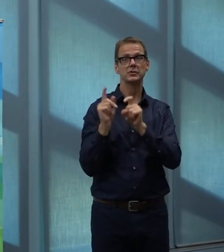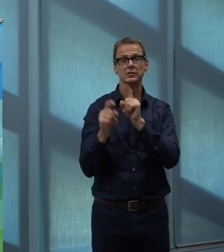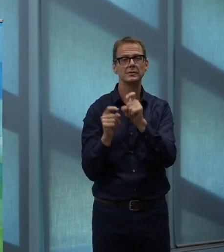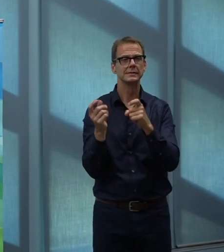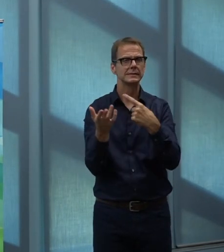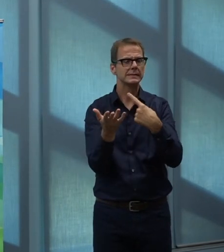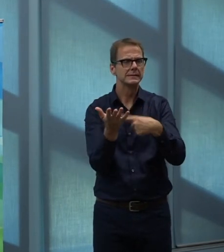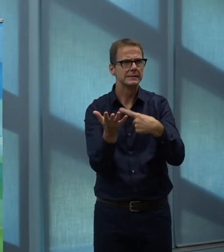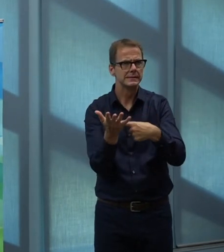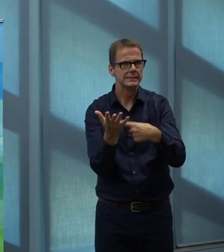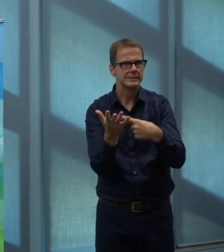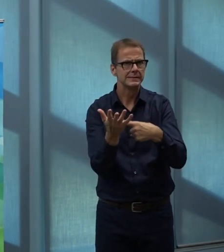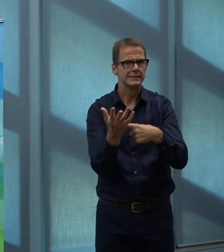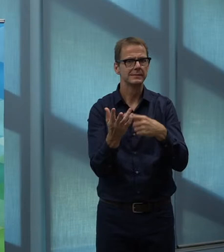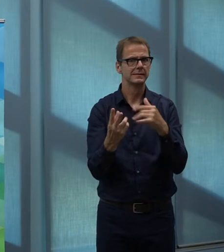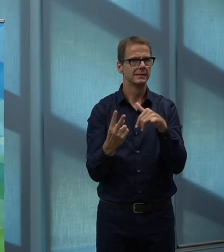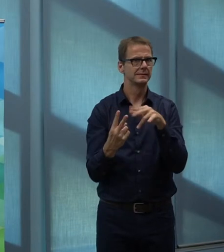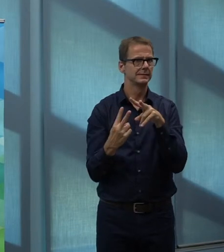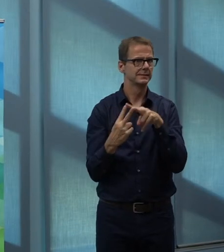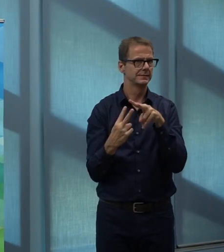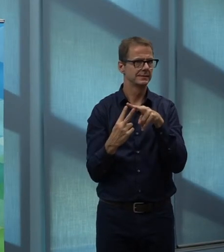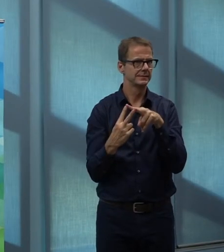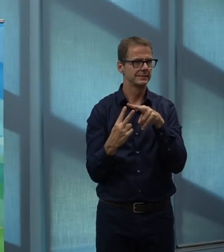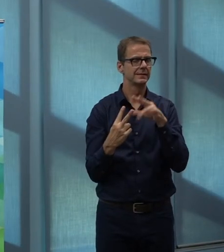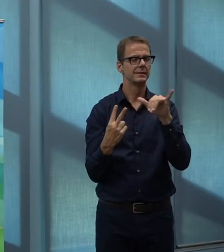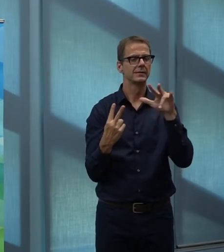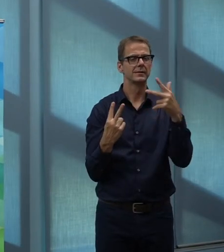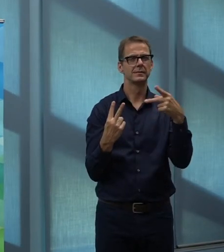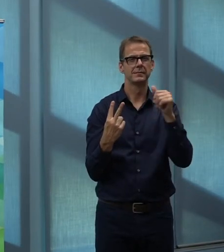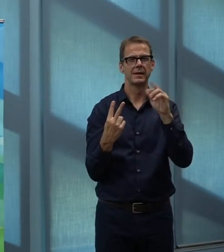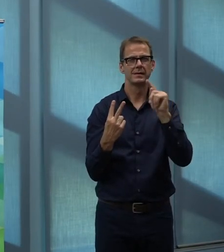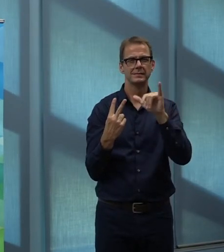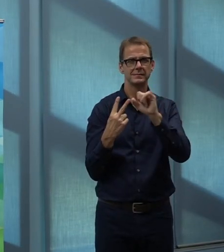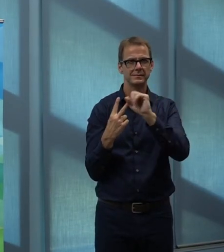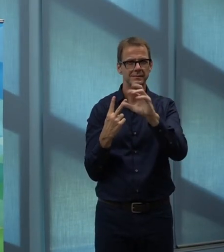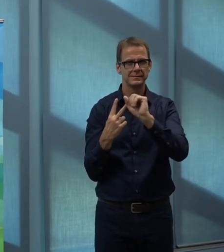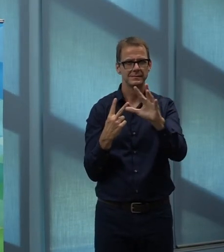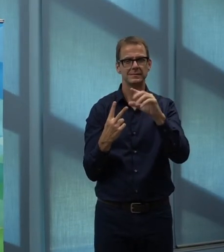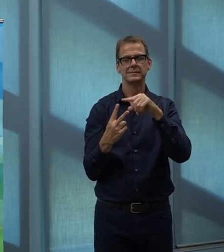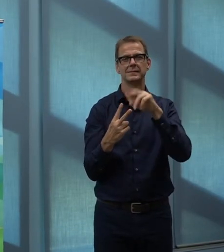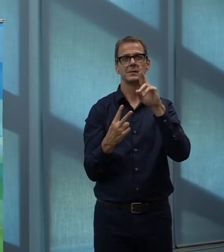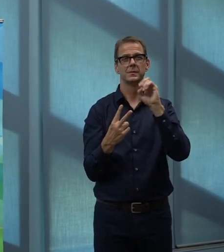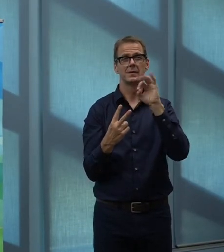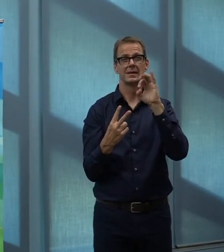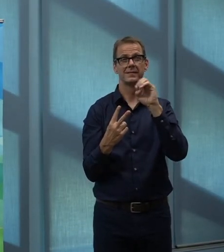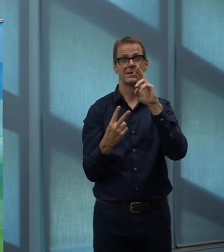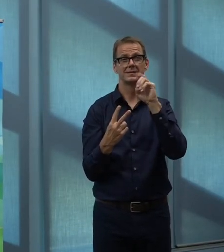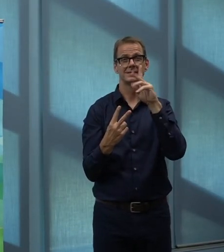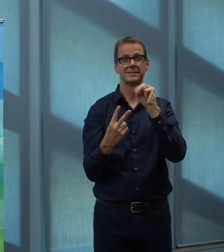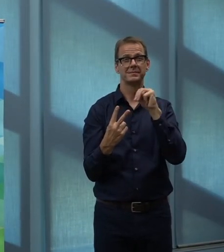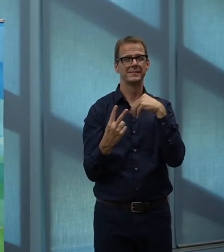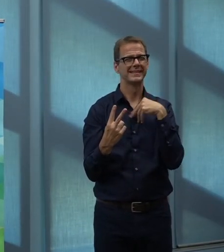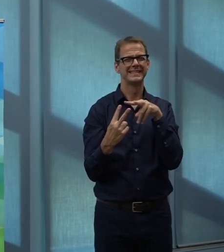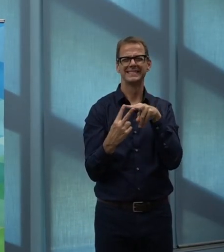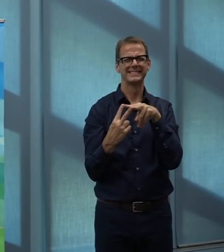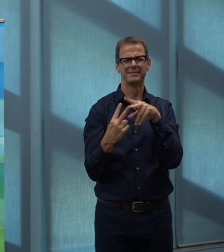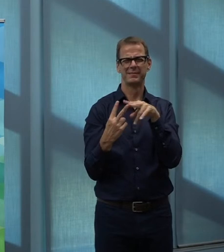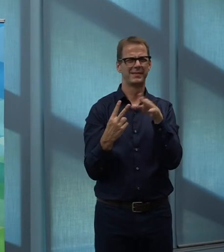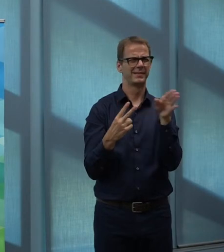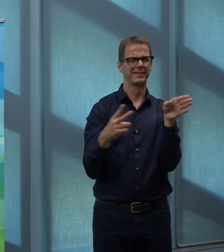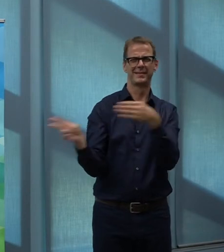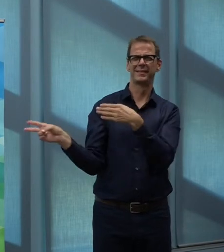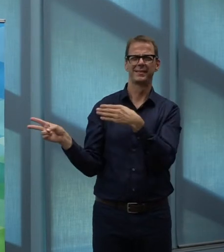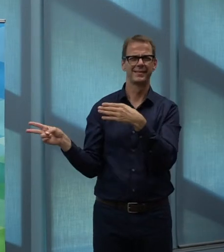public focus on and candidate focus on the issues. Because I guarantee you, you go knock door to door and